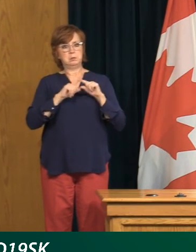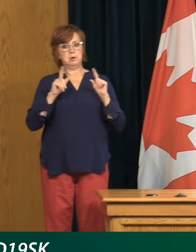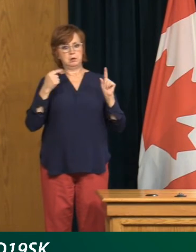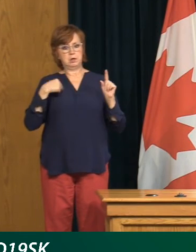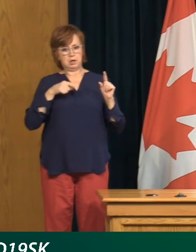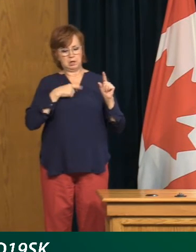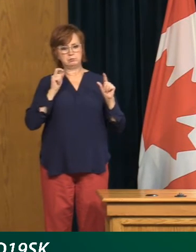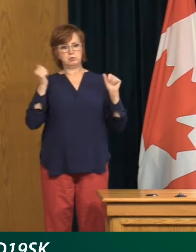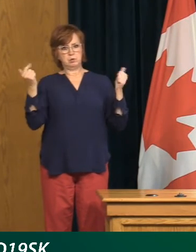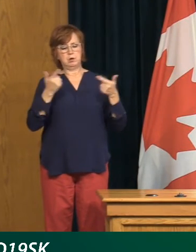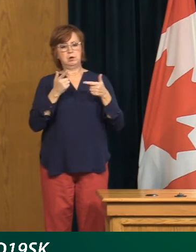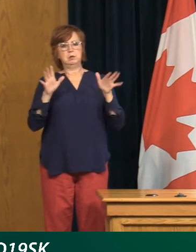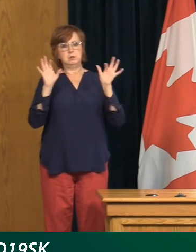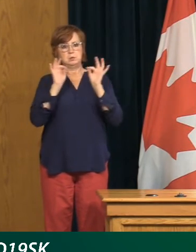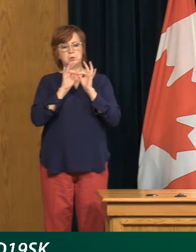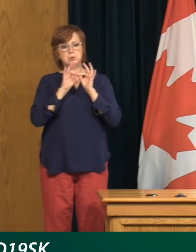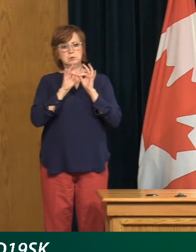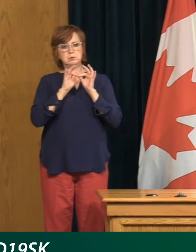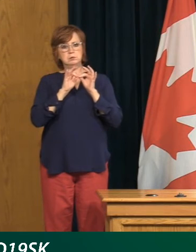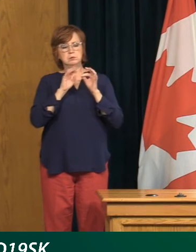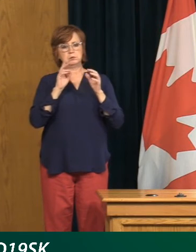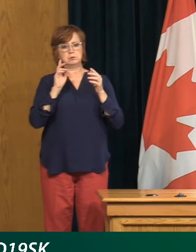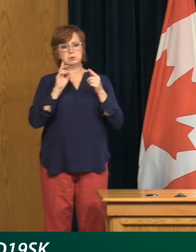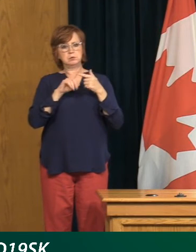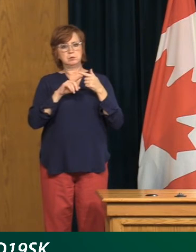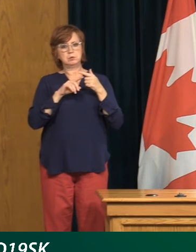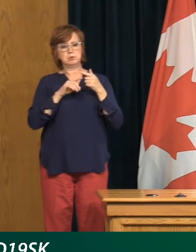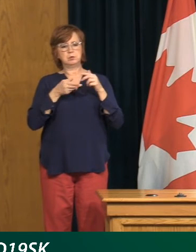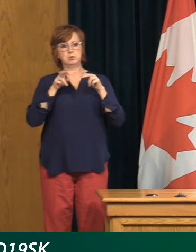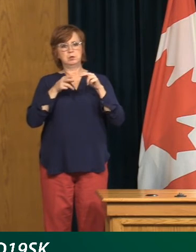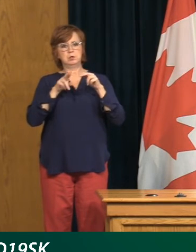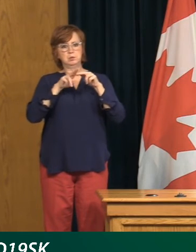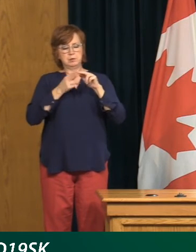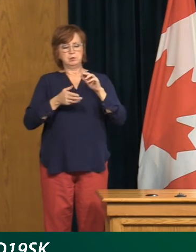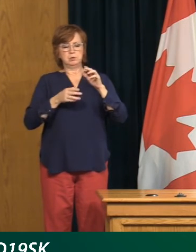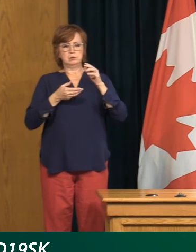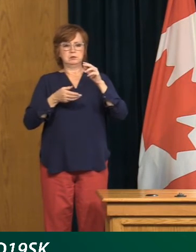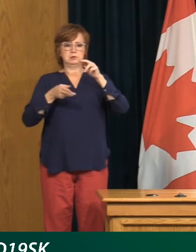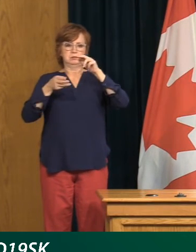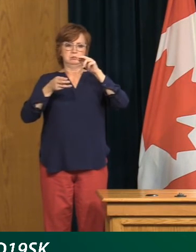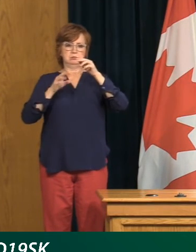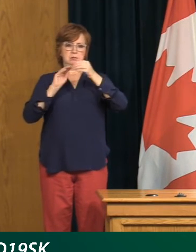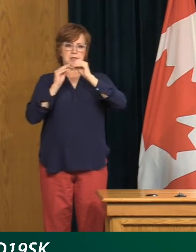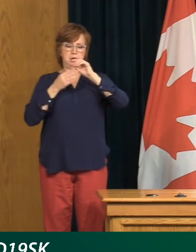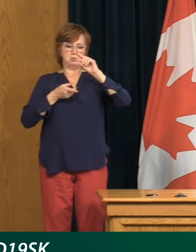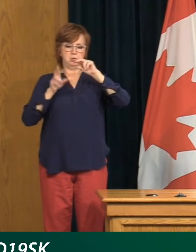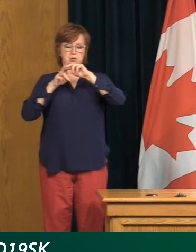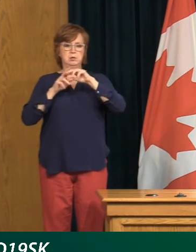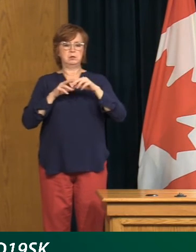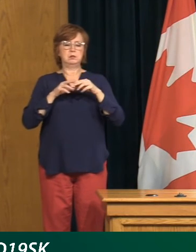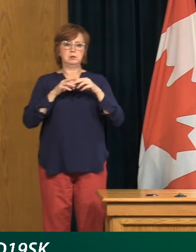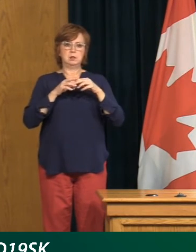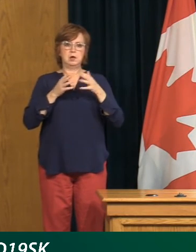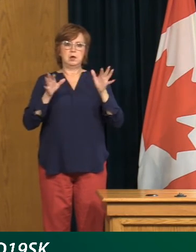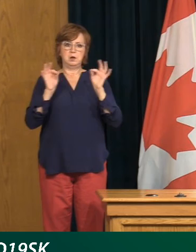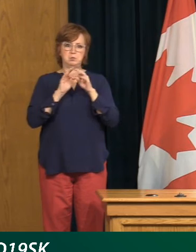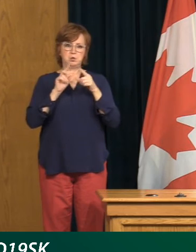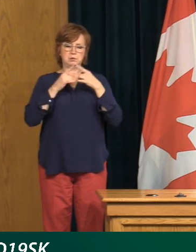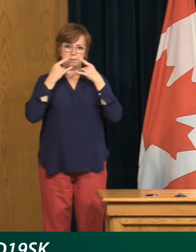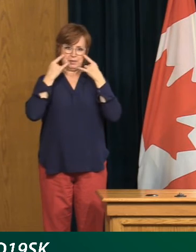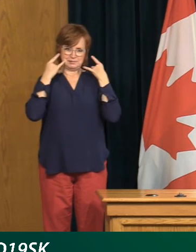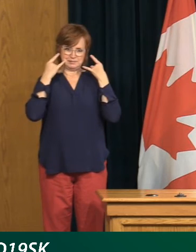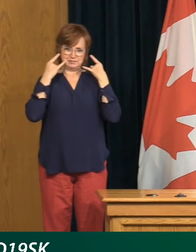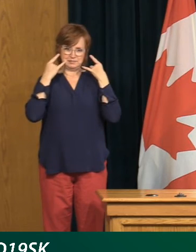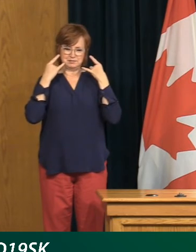all contribute to preventing an upward case number. And, you know, mask use is an important layer, I would say an essential layer. There are